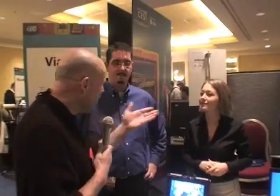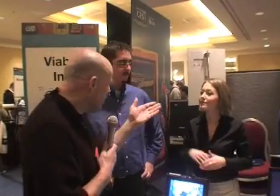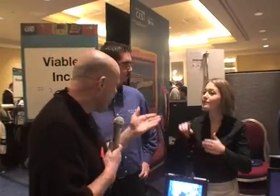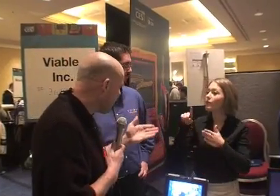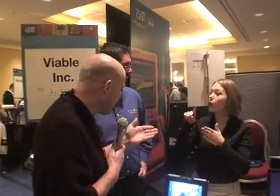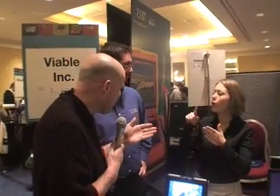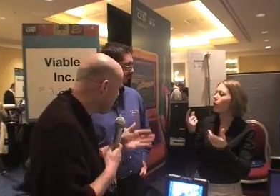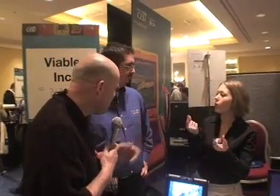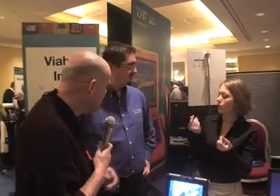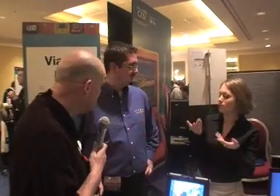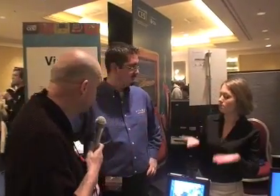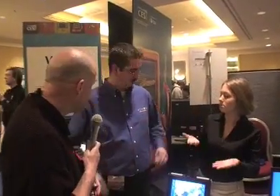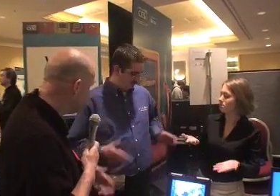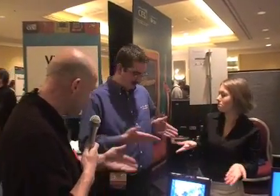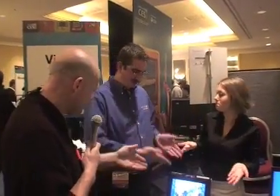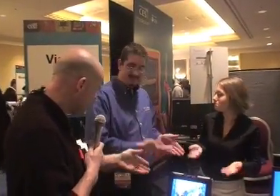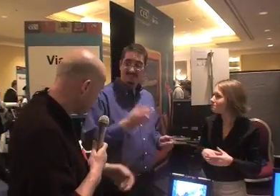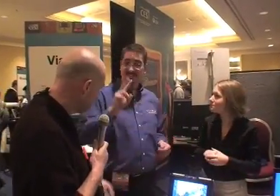What are we looking at here?